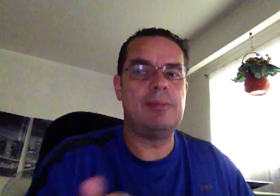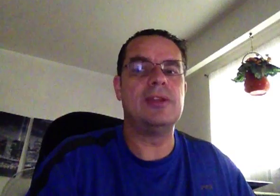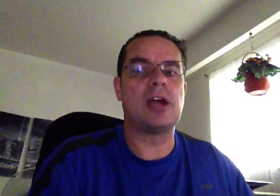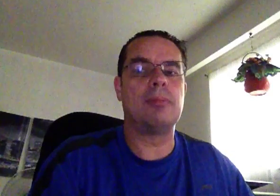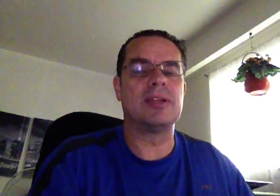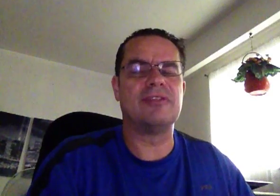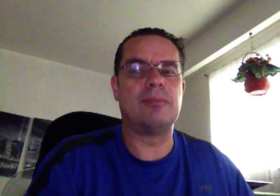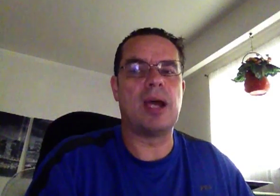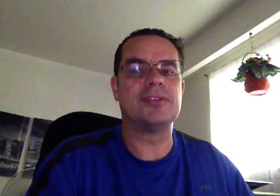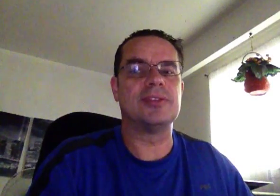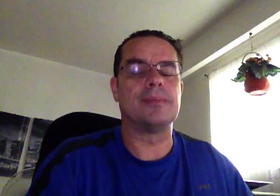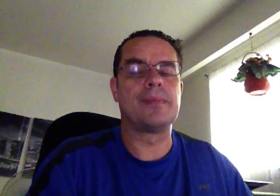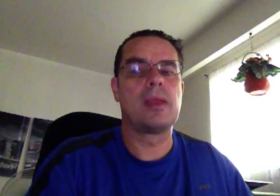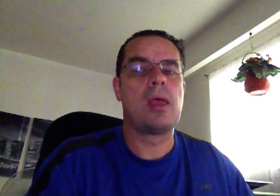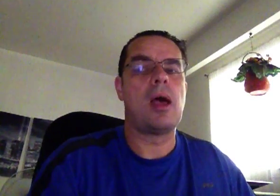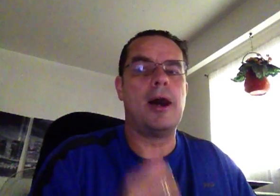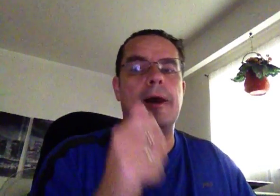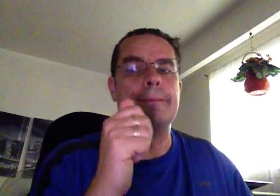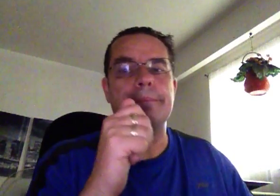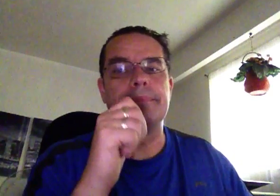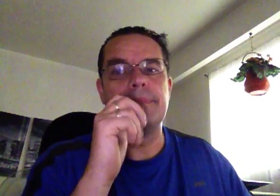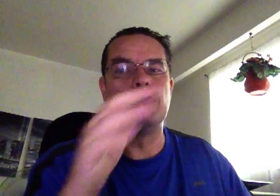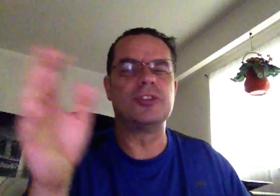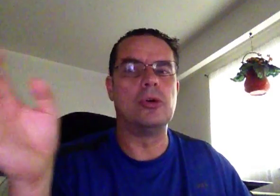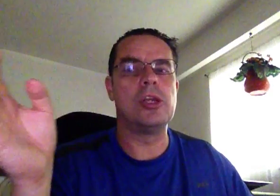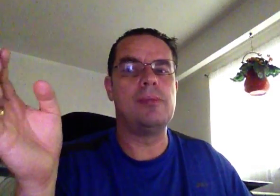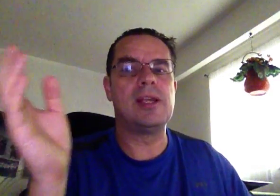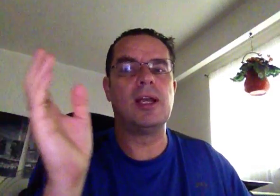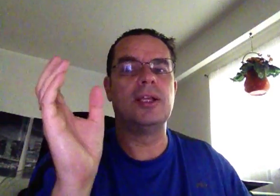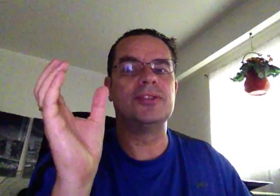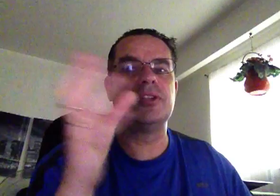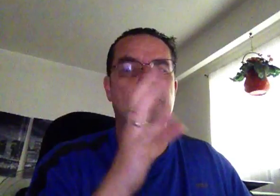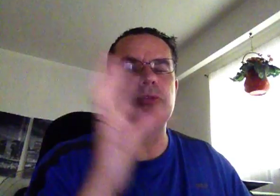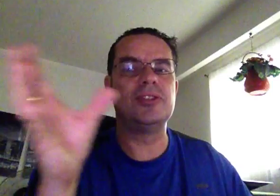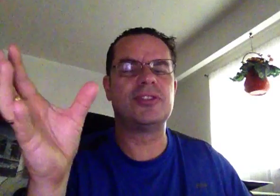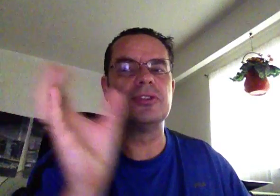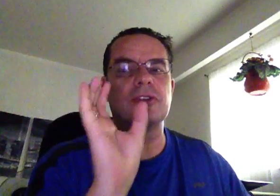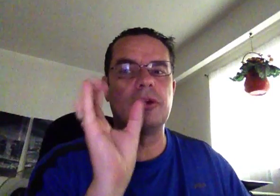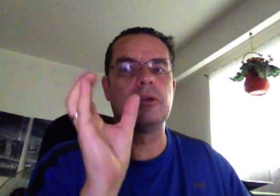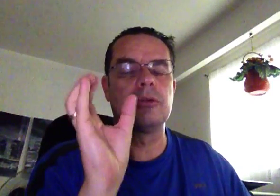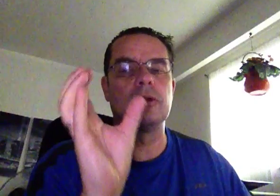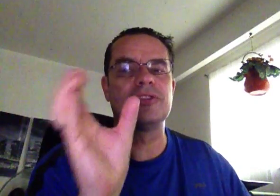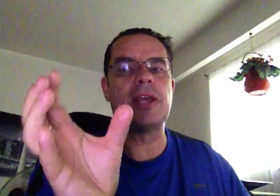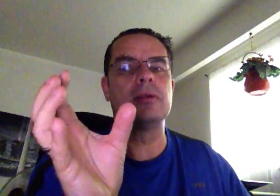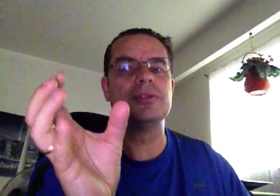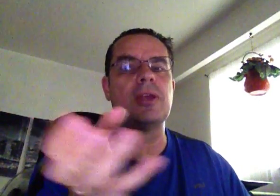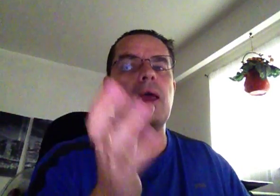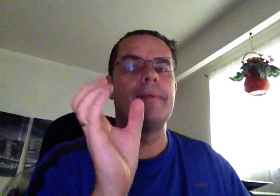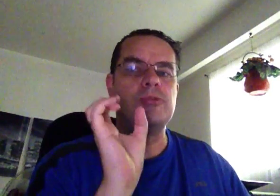CEP is Complex Event Processing. Those are no good because you're losing still critical, critical cycles to